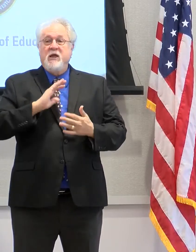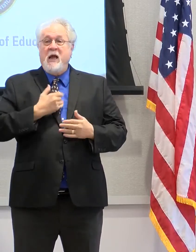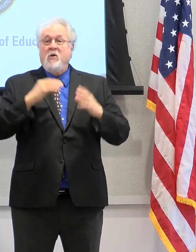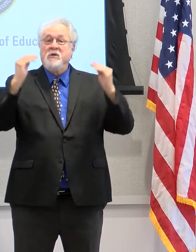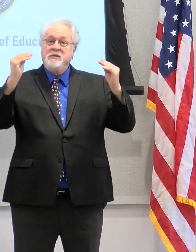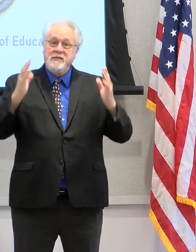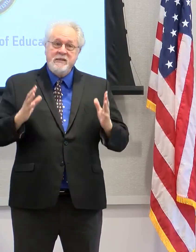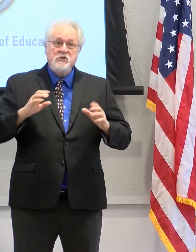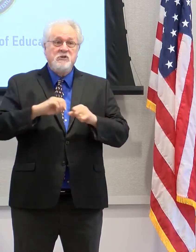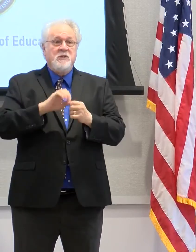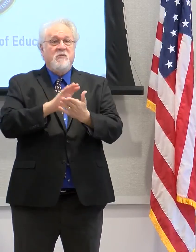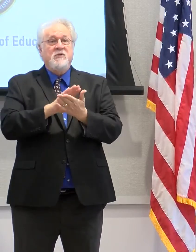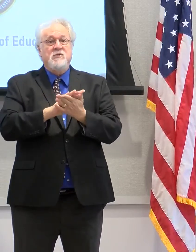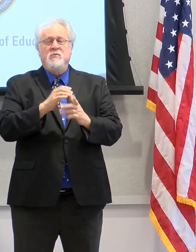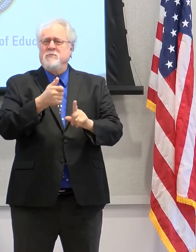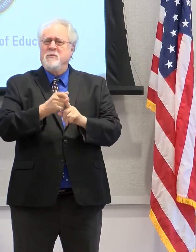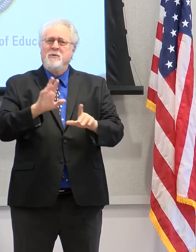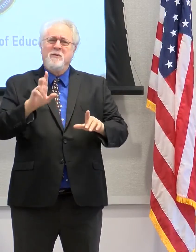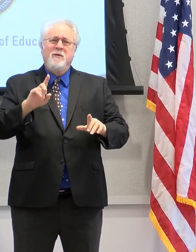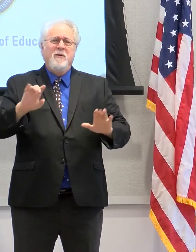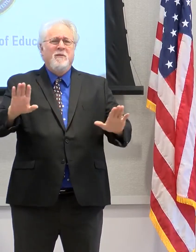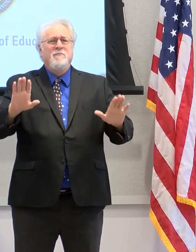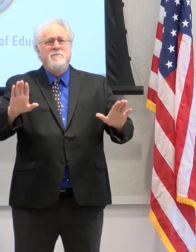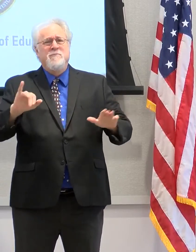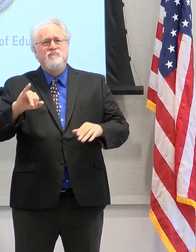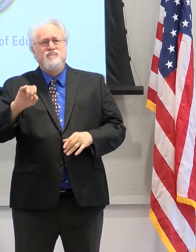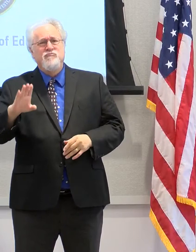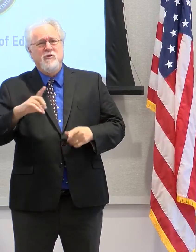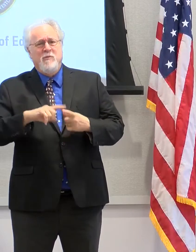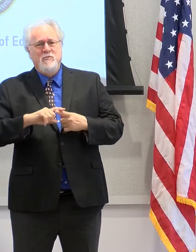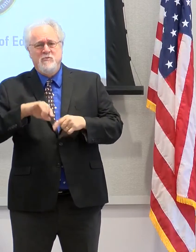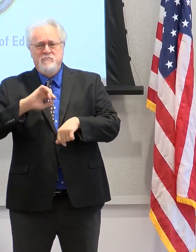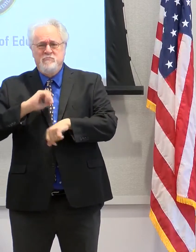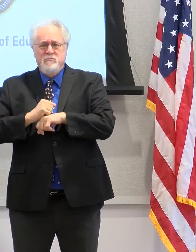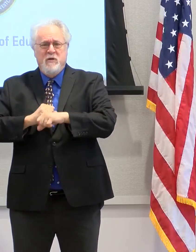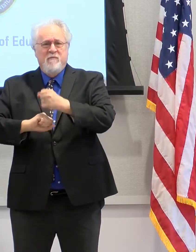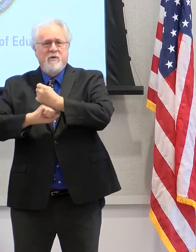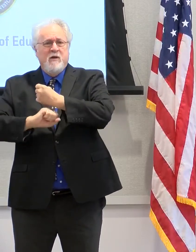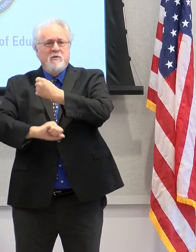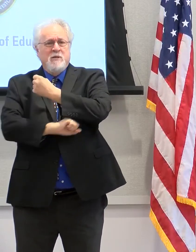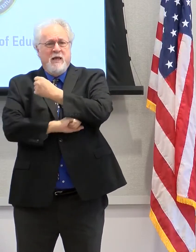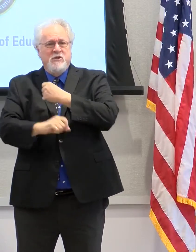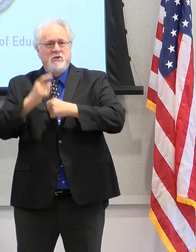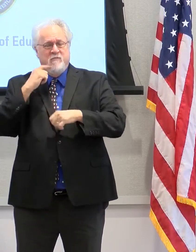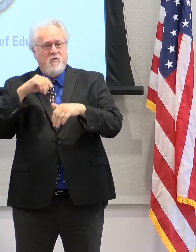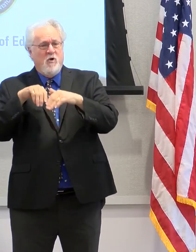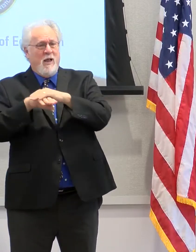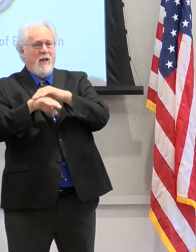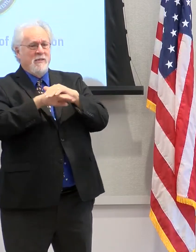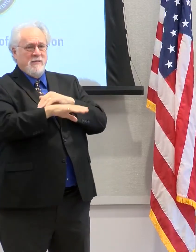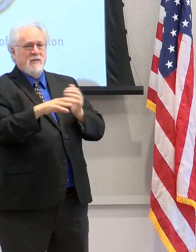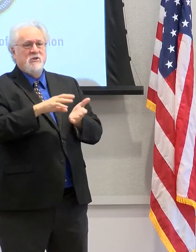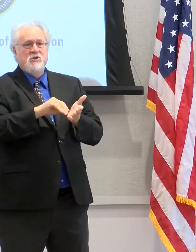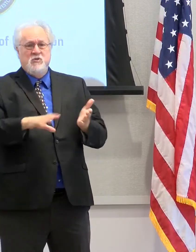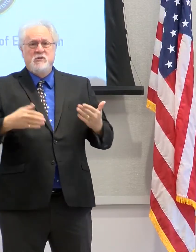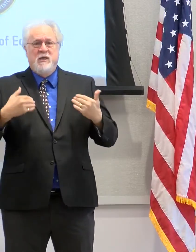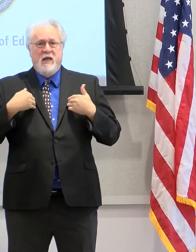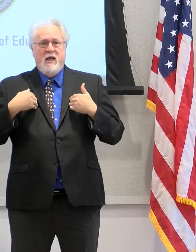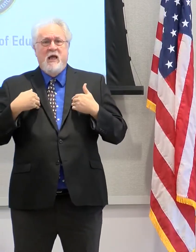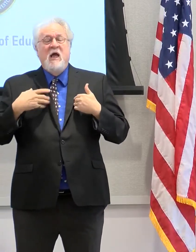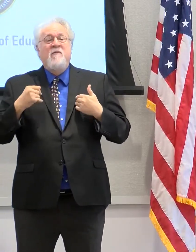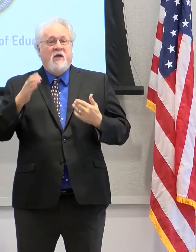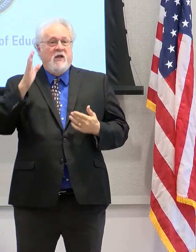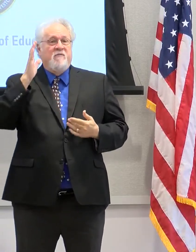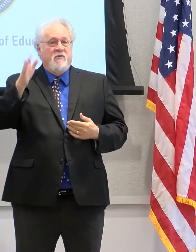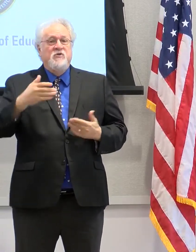our teachers in the schools who have done really the yeoman's work to lay all the foundations for the access that students have now and in the